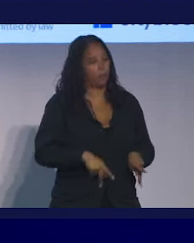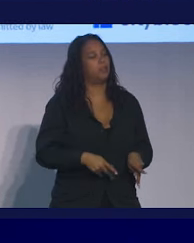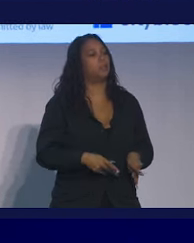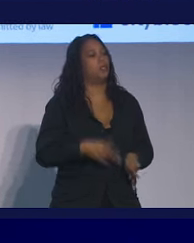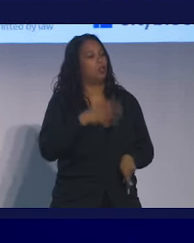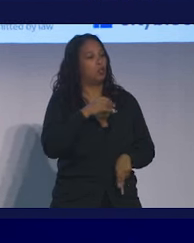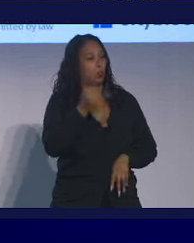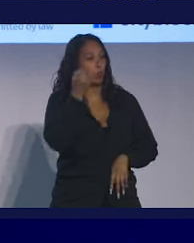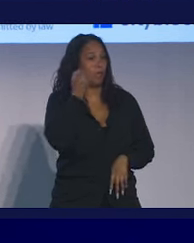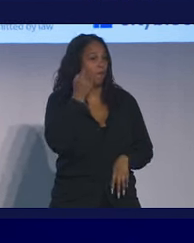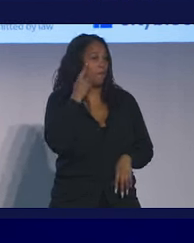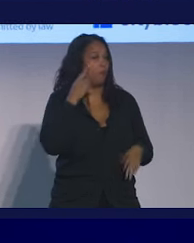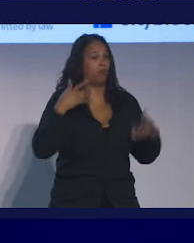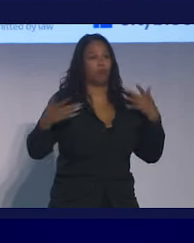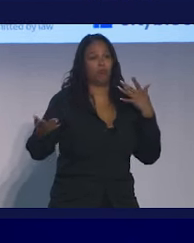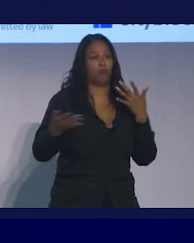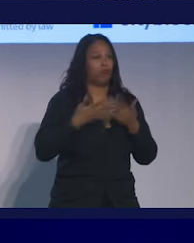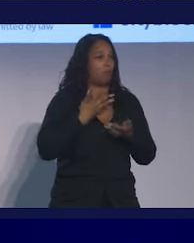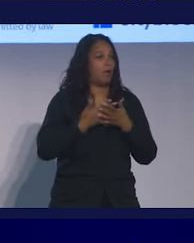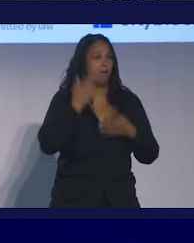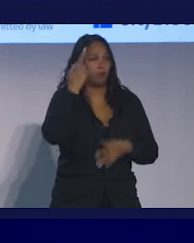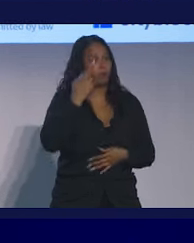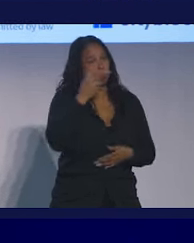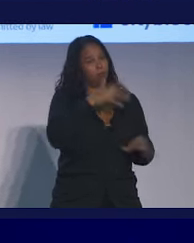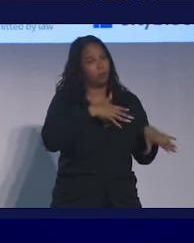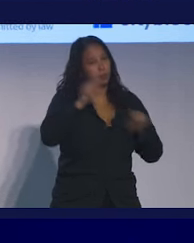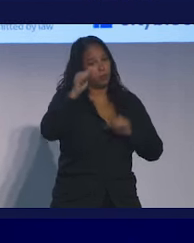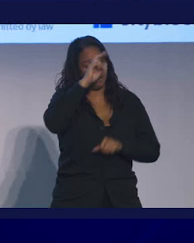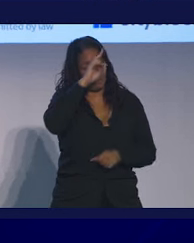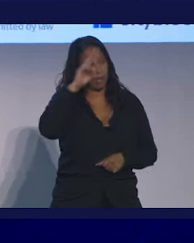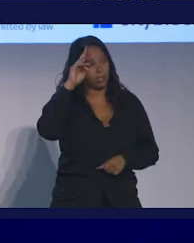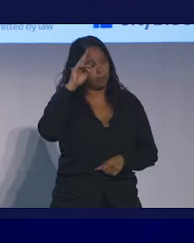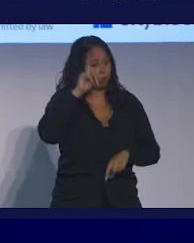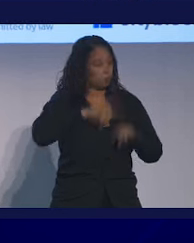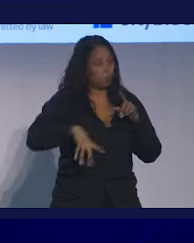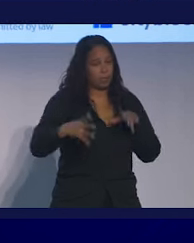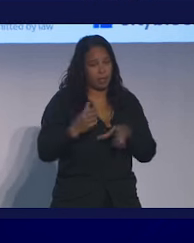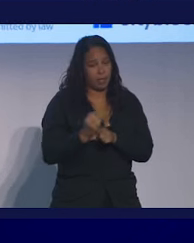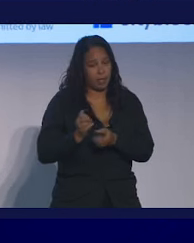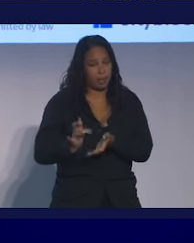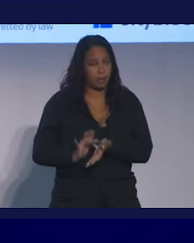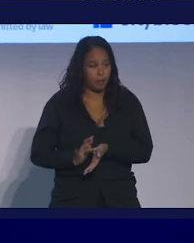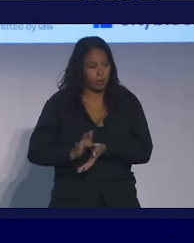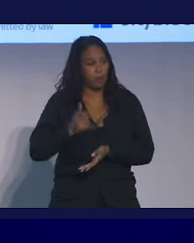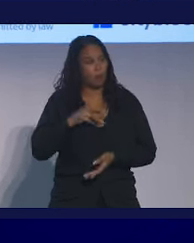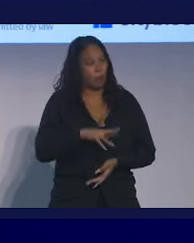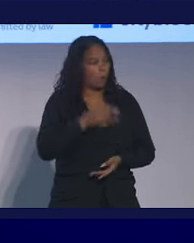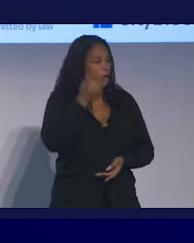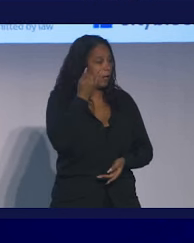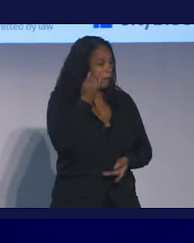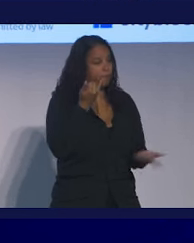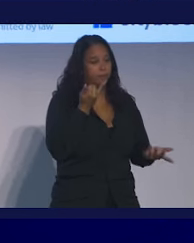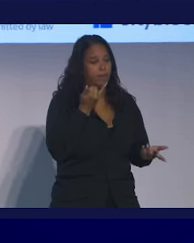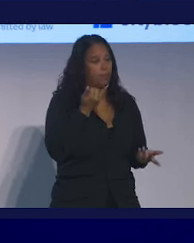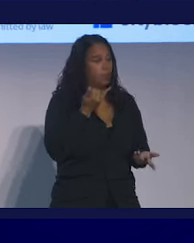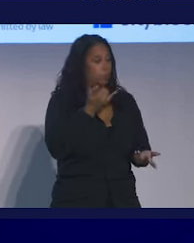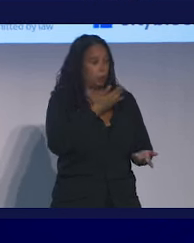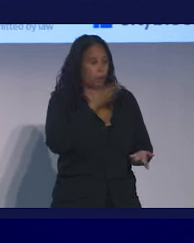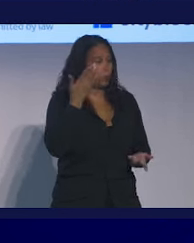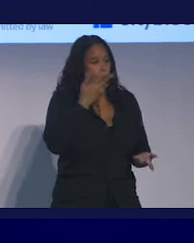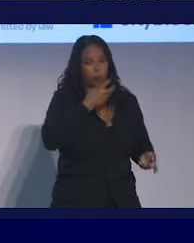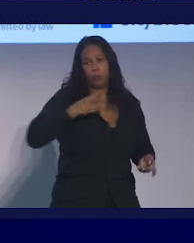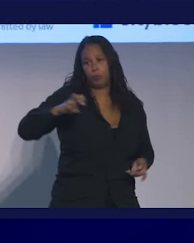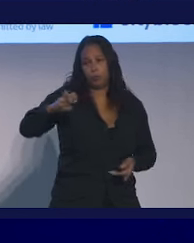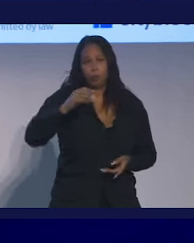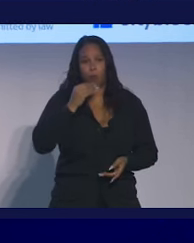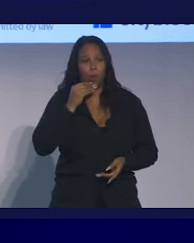if for whatever reason you're leaving the hospital and you can't get your meds or you don't know how to get transportation to get home, we